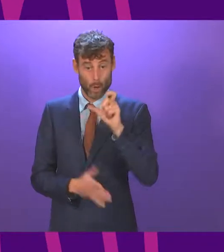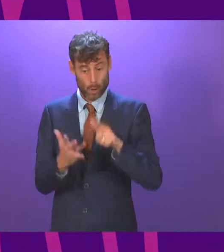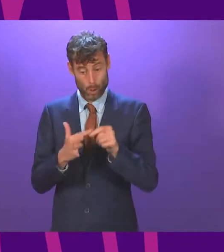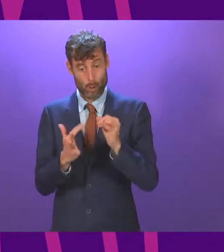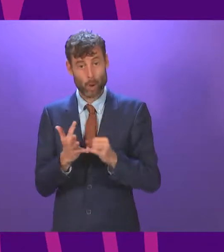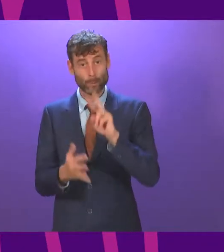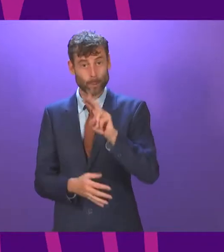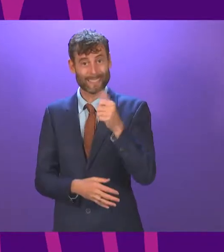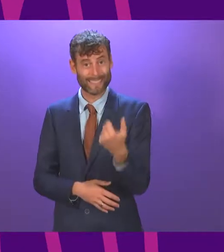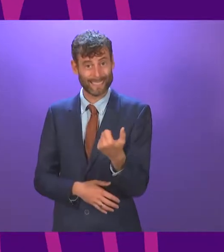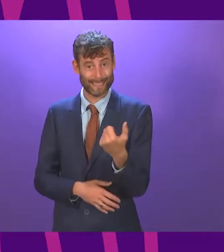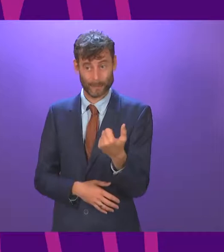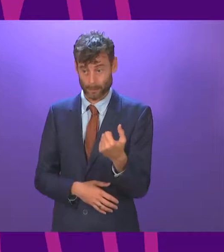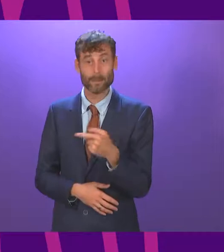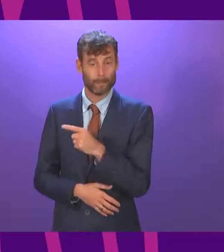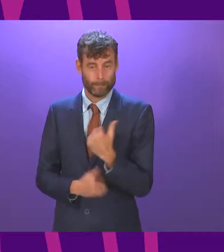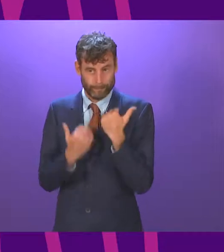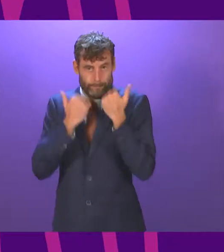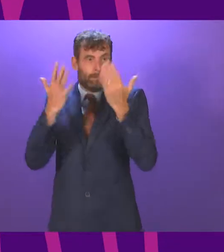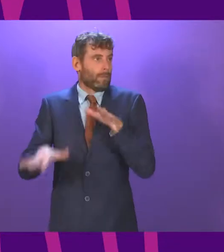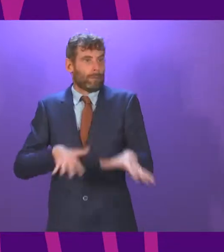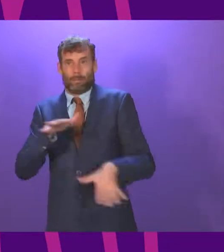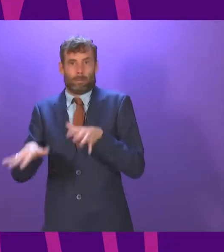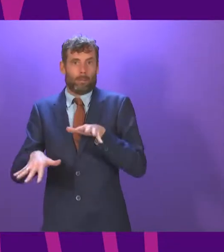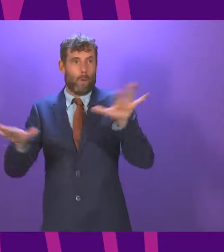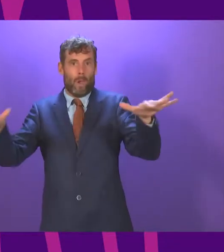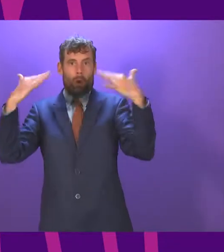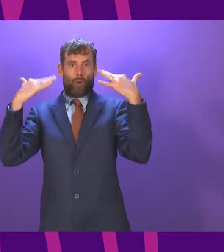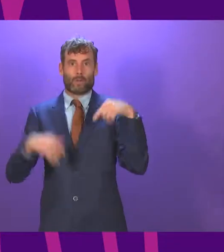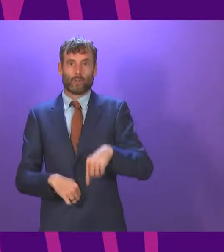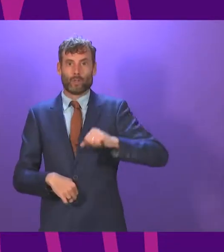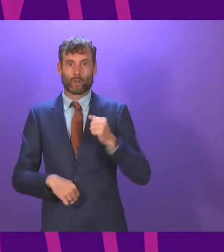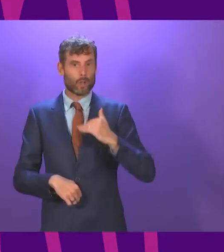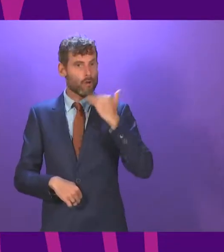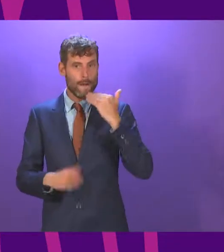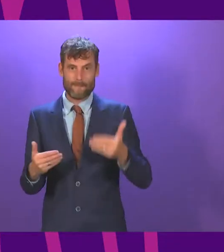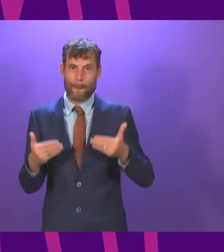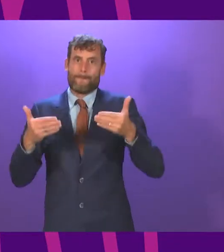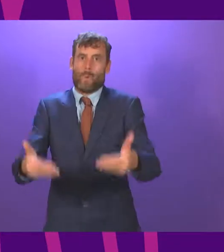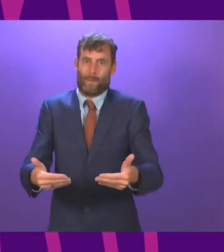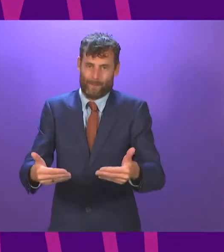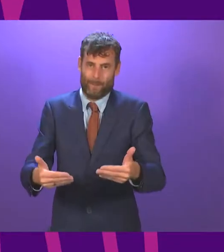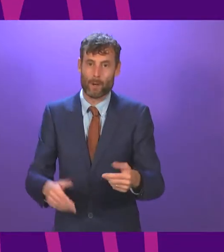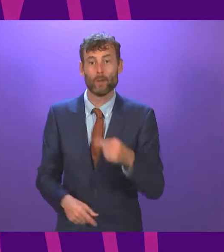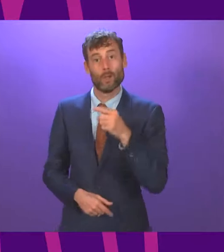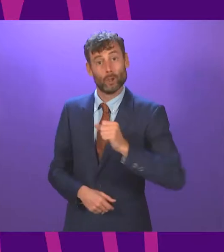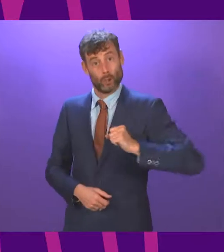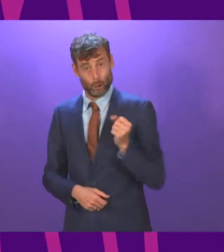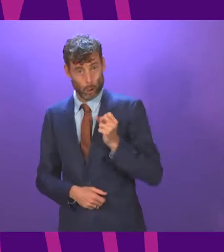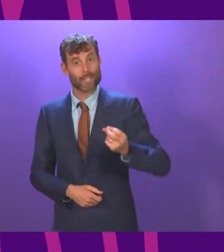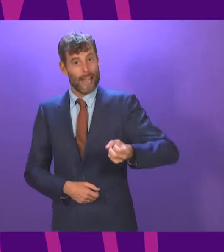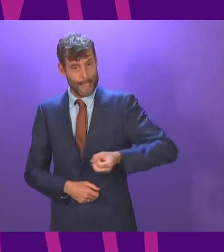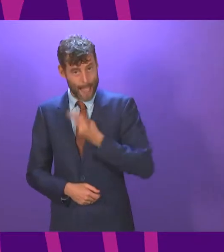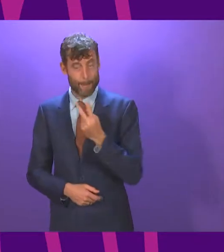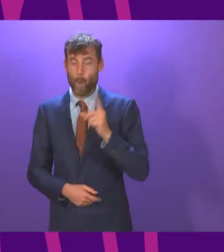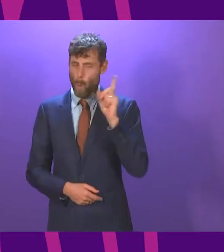we could well become caught out in front of the world's gaze. Scottish Labour have said we need to use the opportunity of